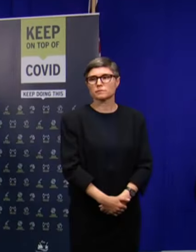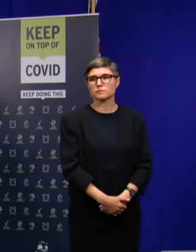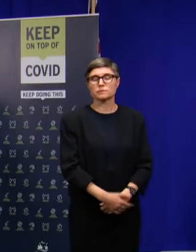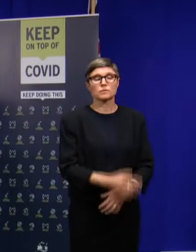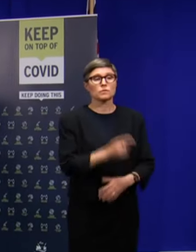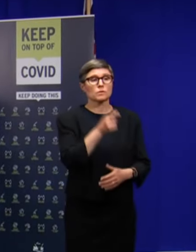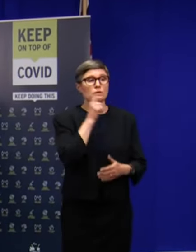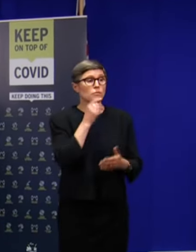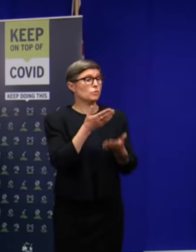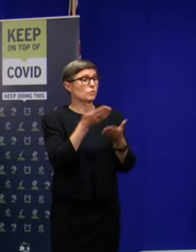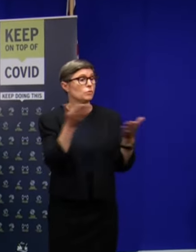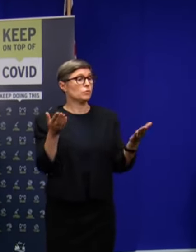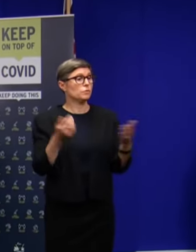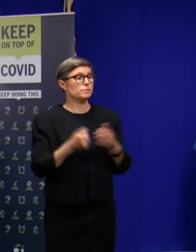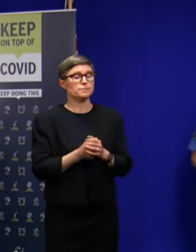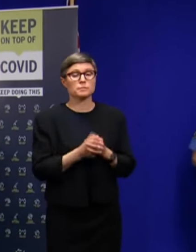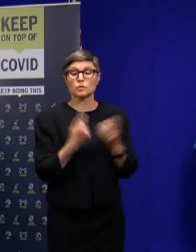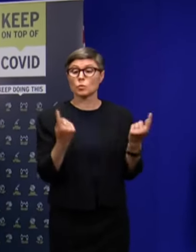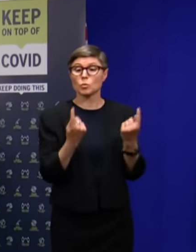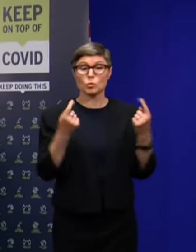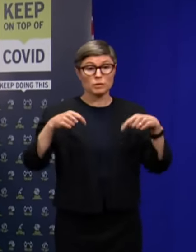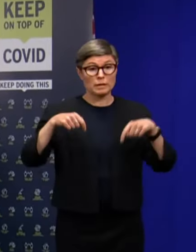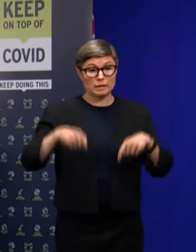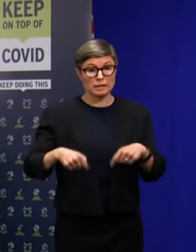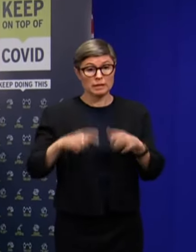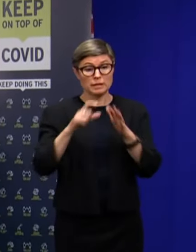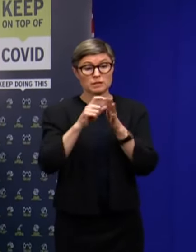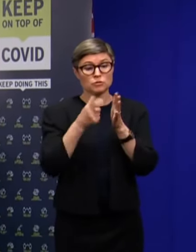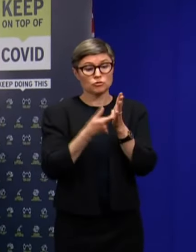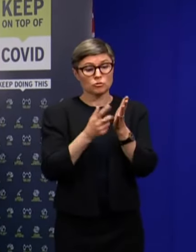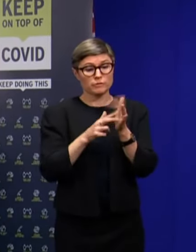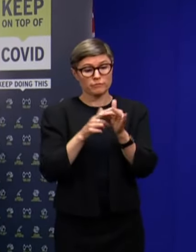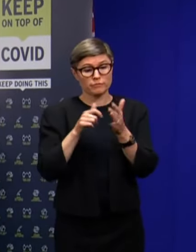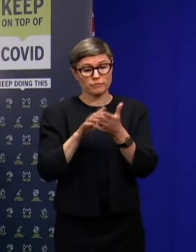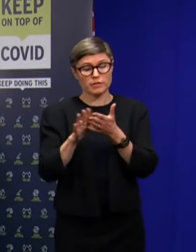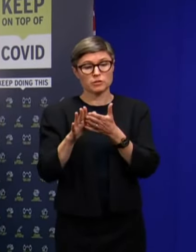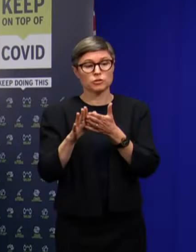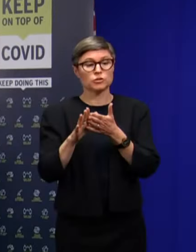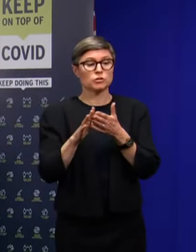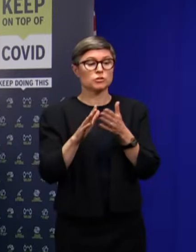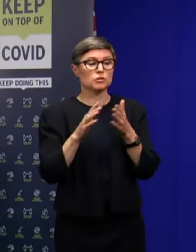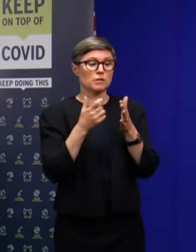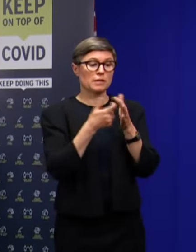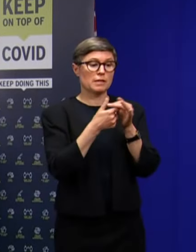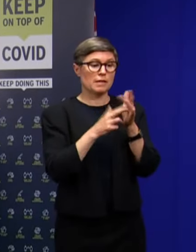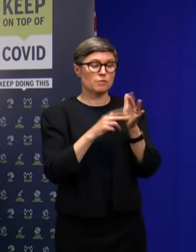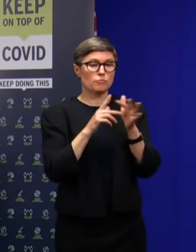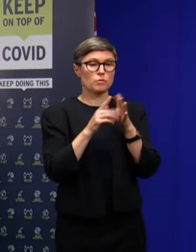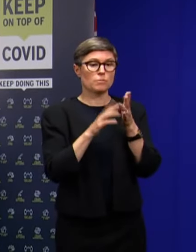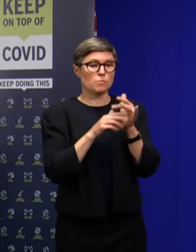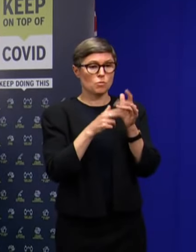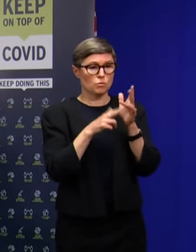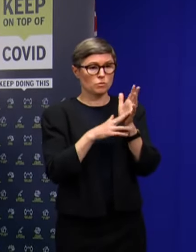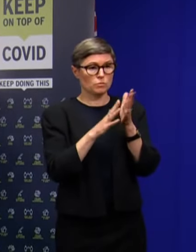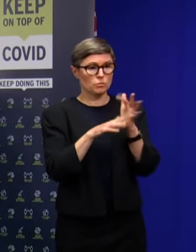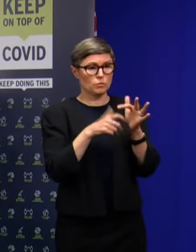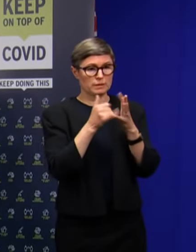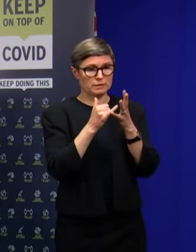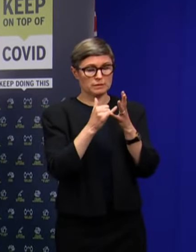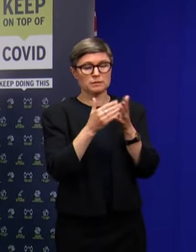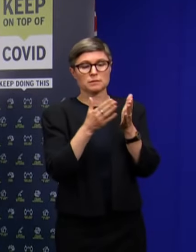Good afternoon, everyone. I'm joined once again by Dr. Mark Veach, State Health Commander Catherine Orton-Wicks and Deputy State Controller